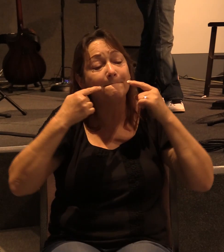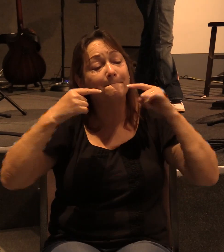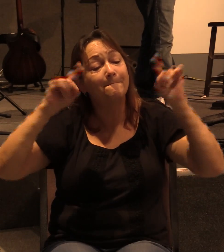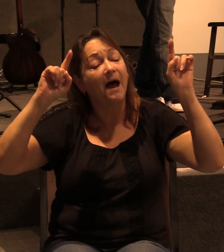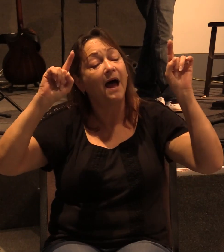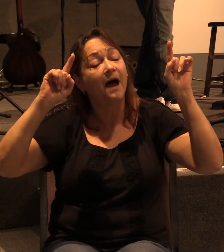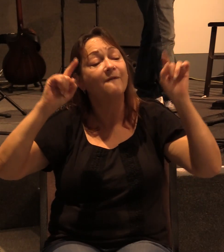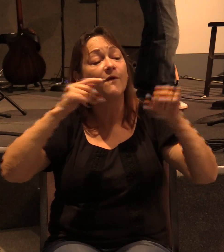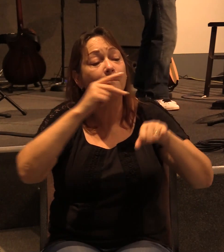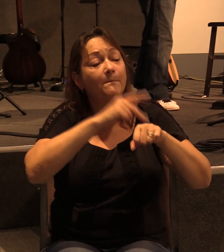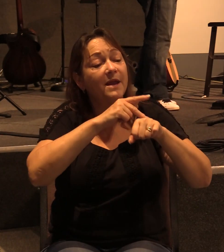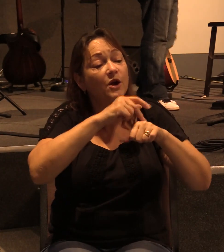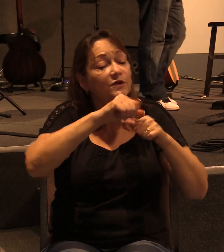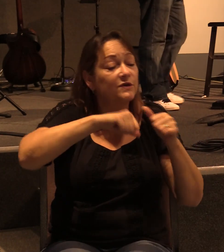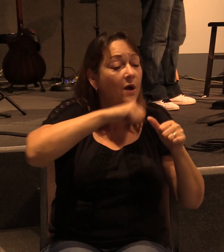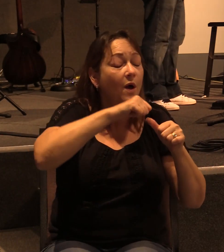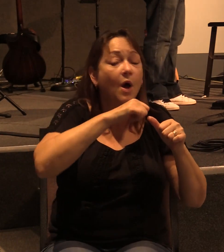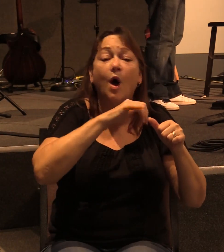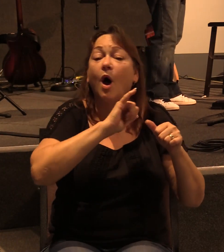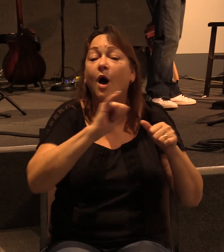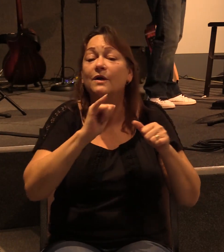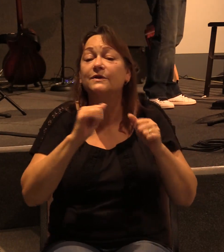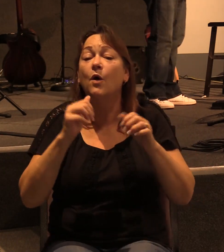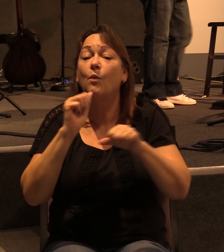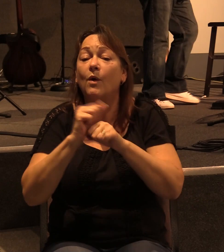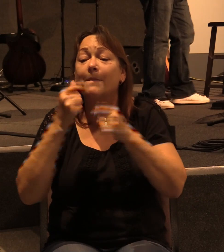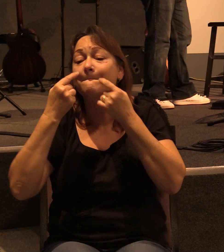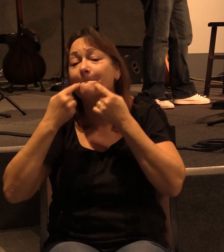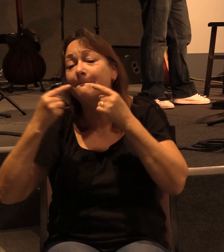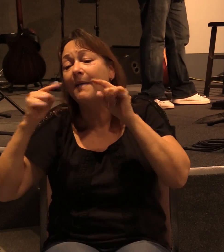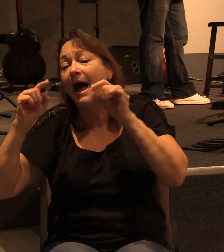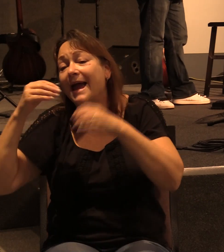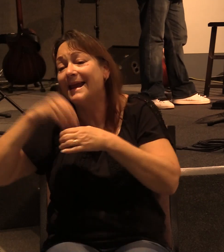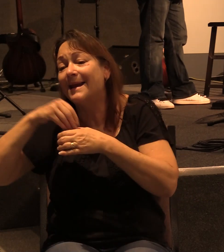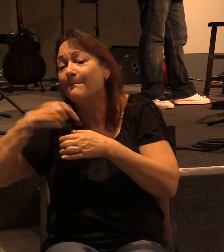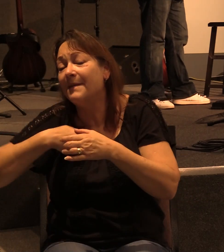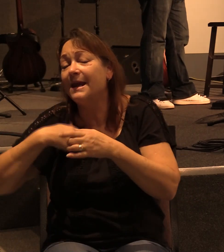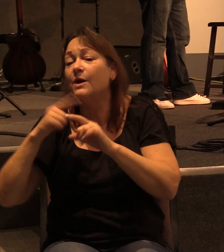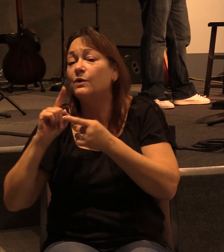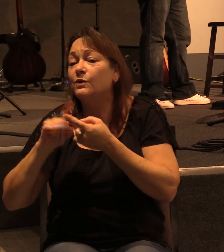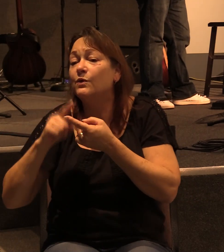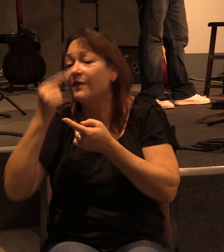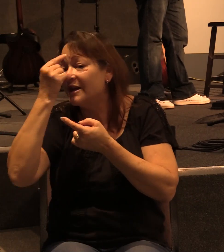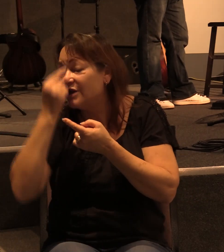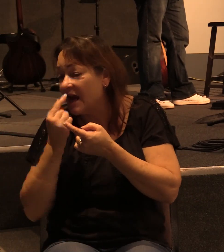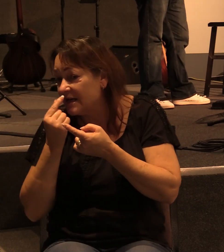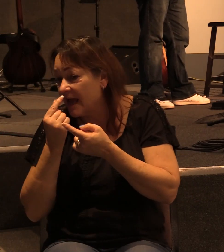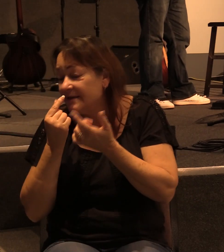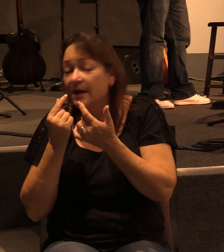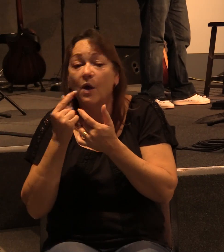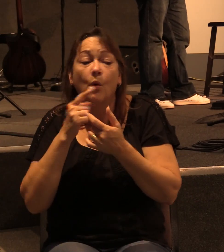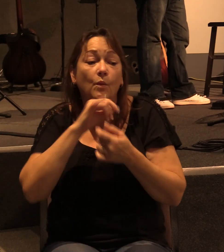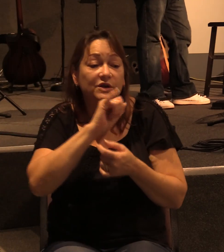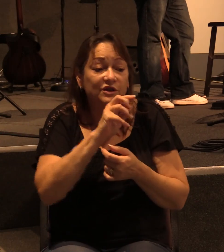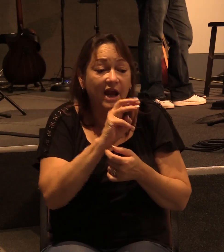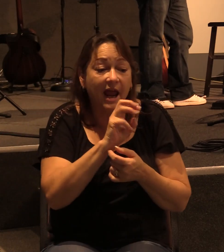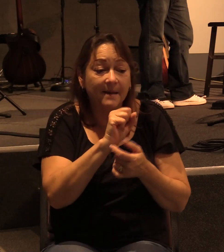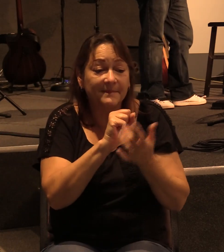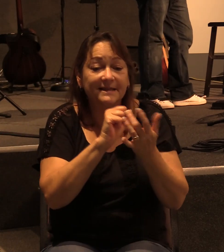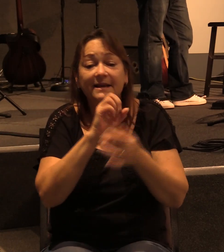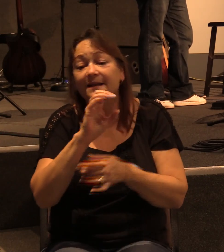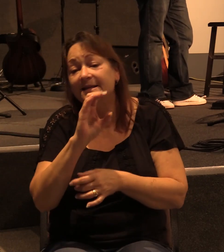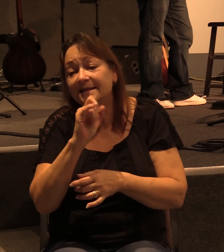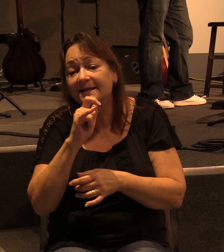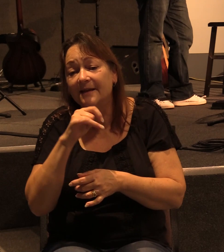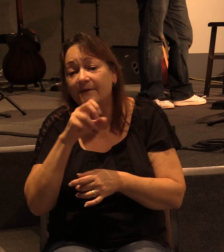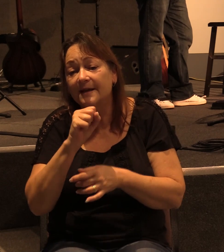to the circumcised also worked effectively in me toward the Gentiles. And when James Cephas